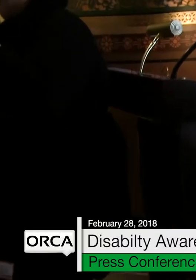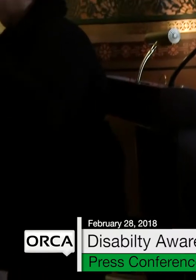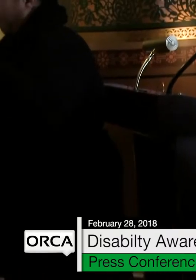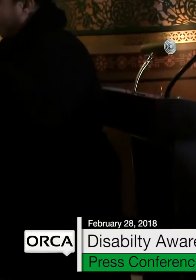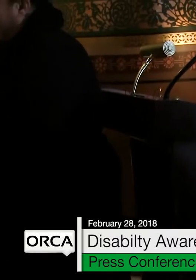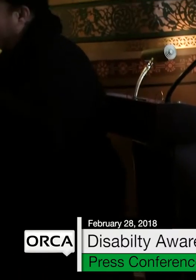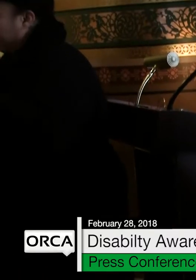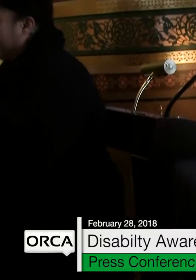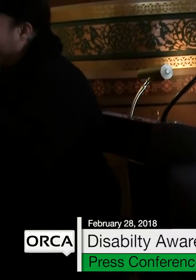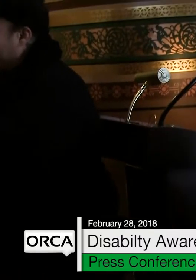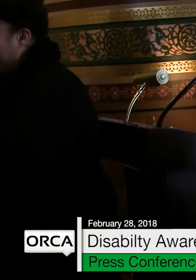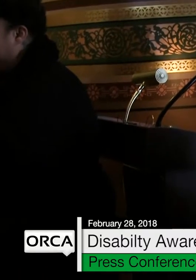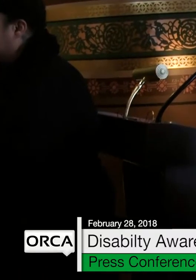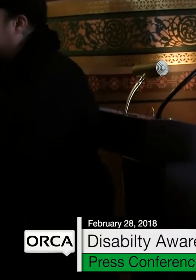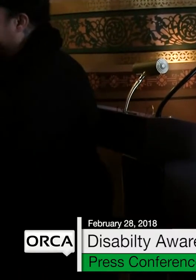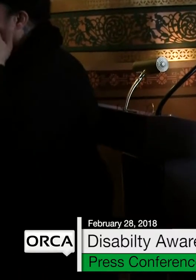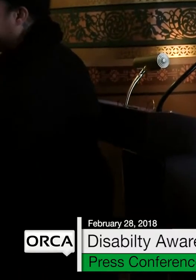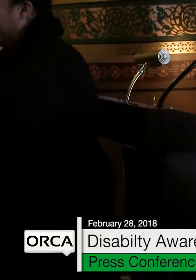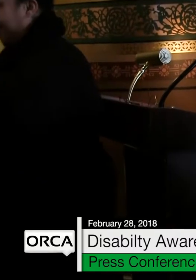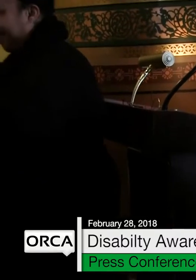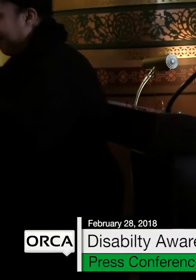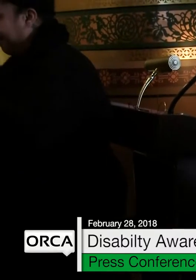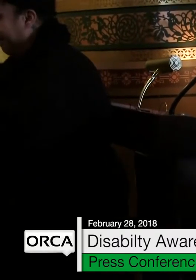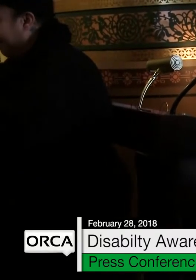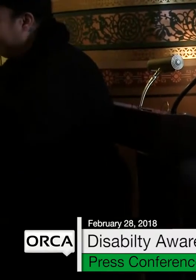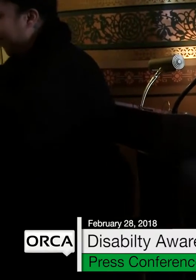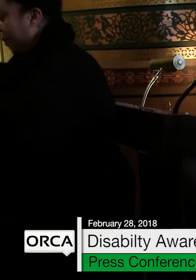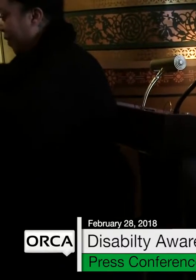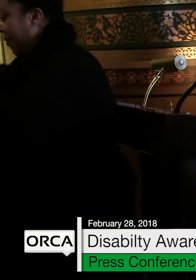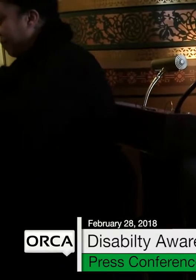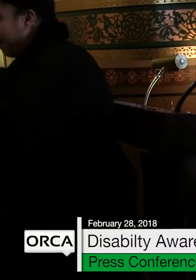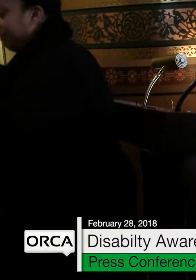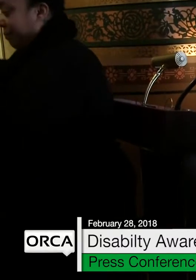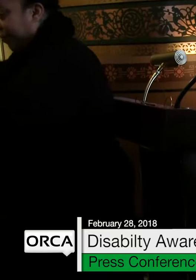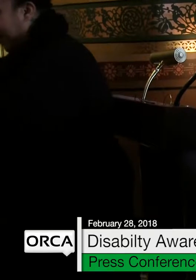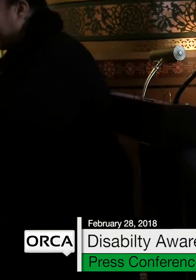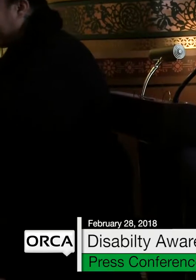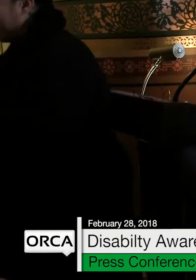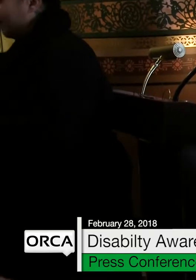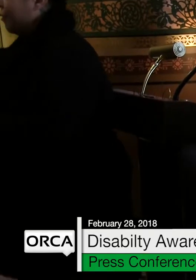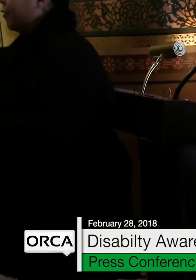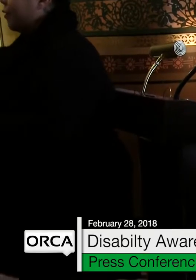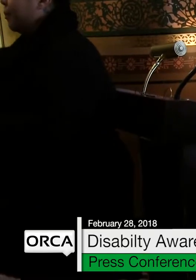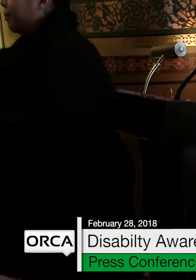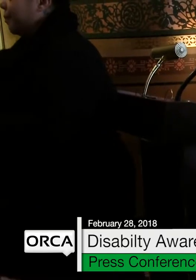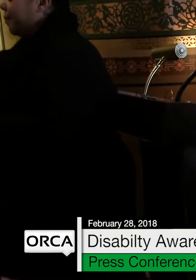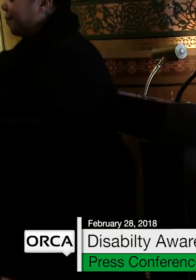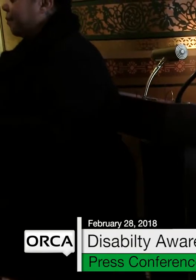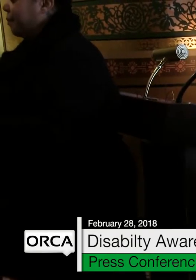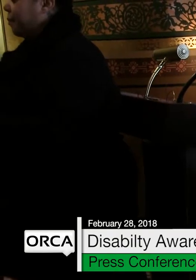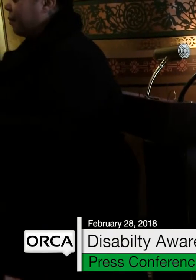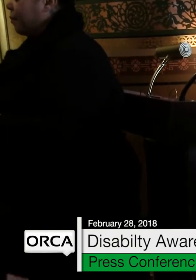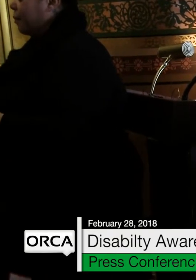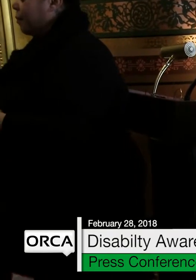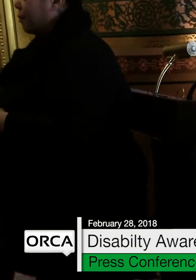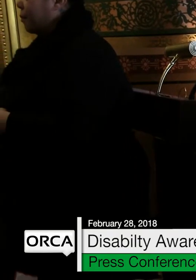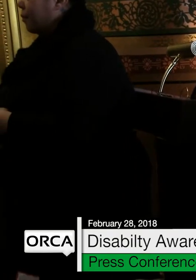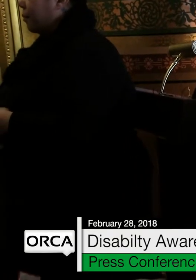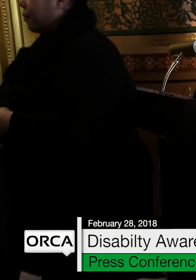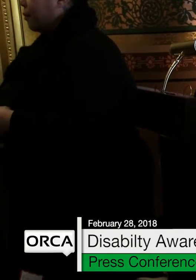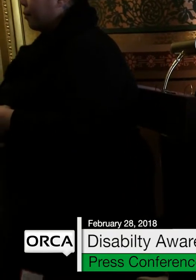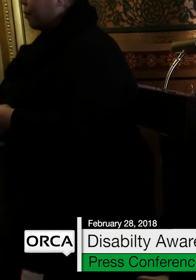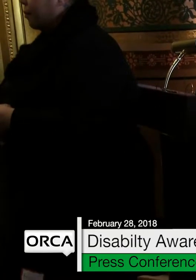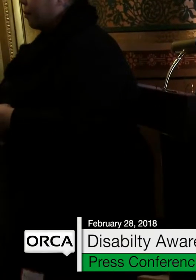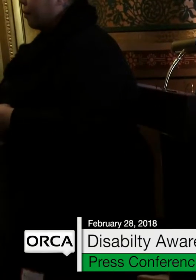legislators or very much, maybe even more pertinently, what's been put there in the administration's